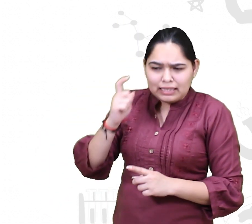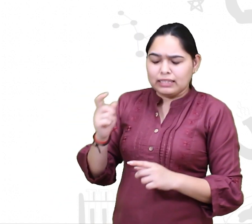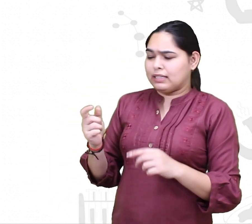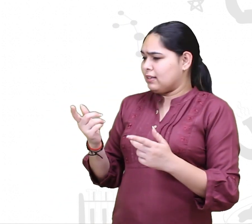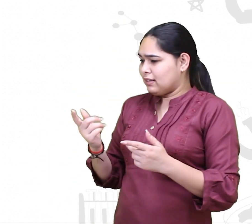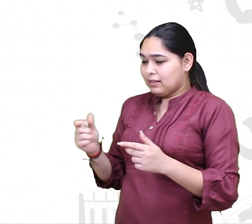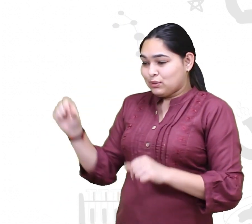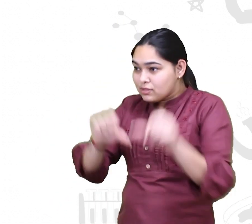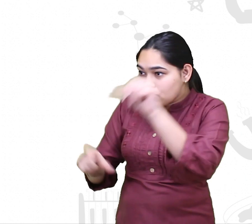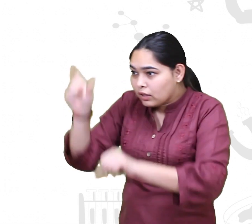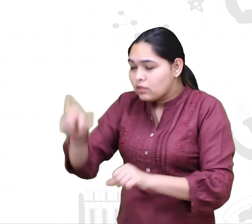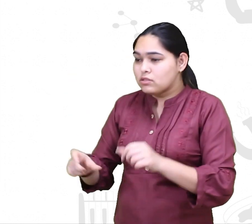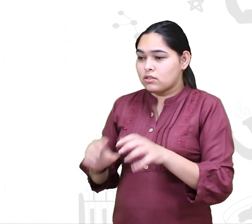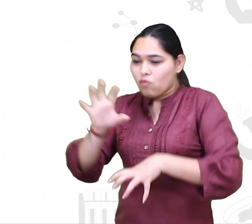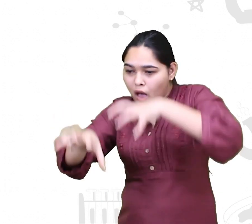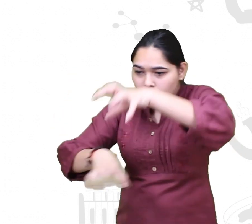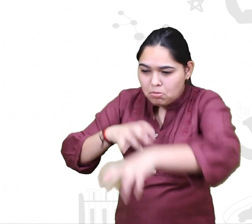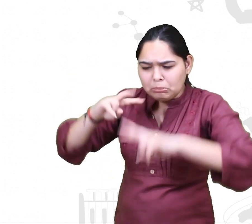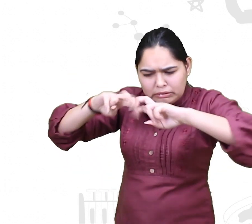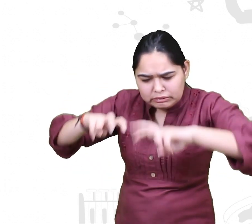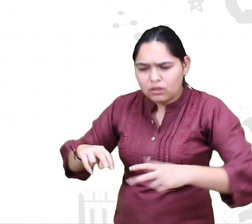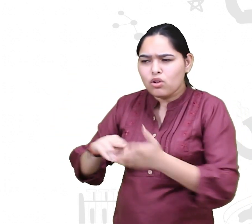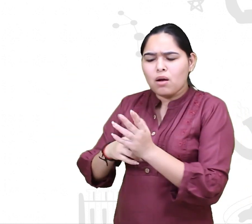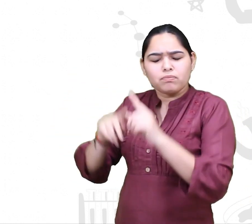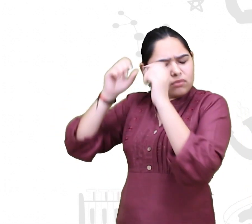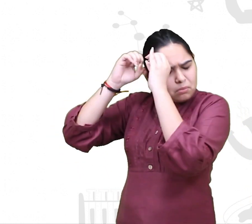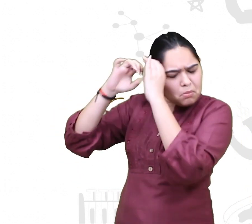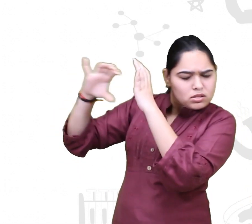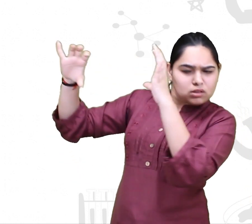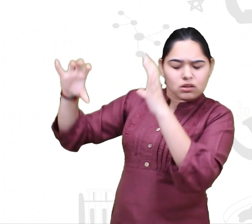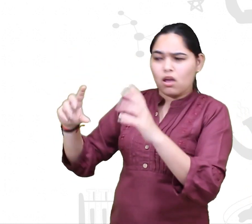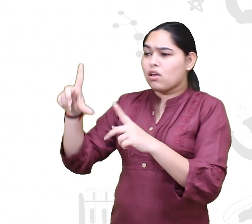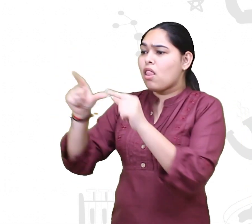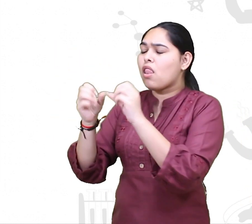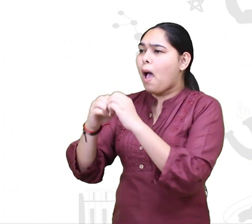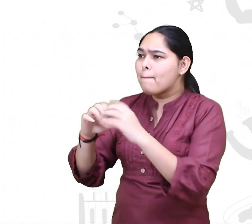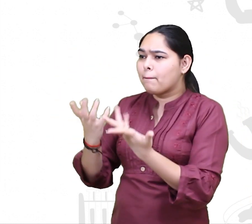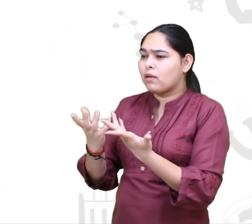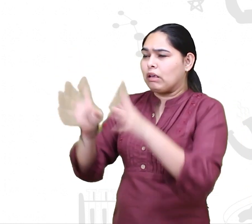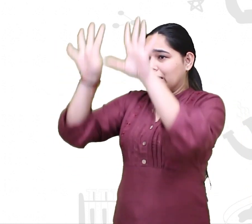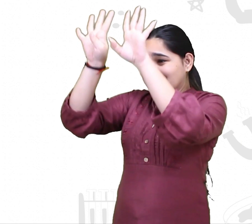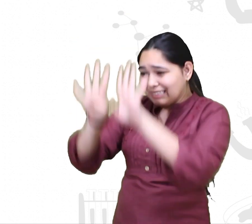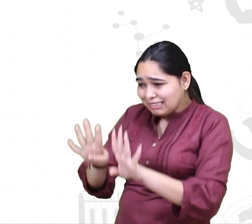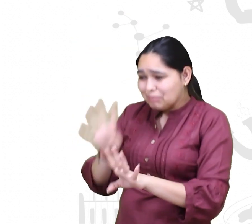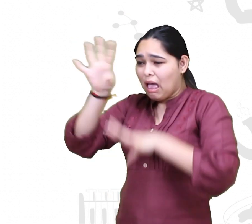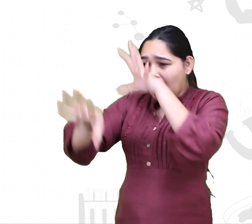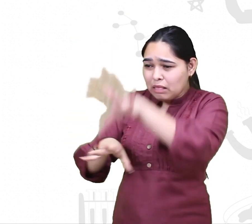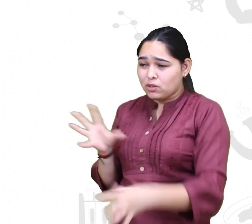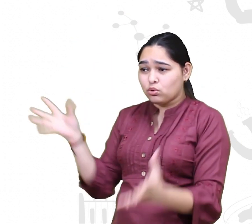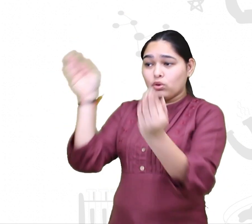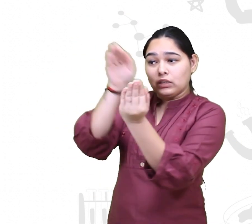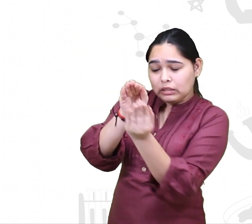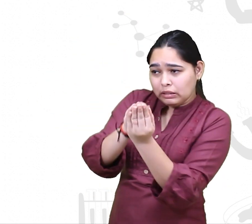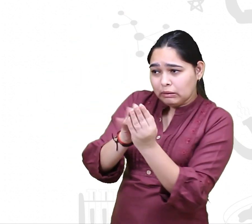time window and it stops. When we imagine scientists studying animal behavior, we imagine a laboratory where the